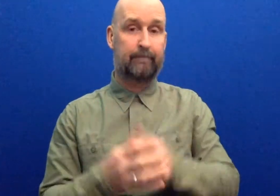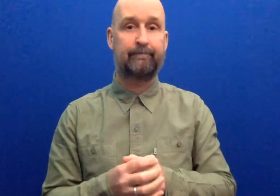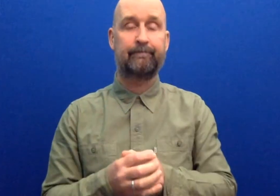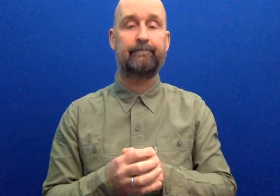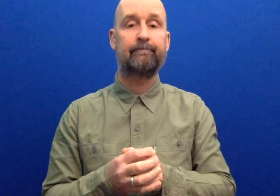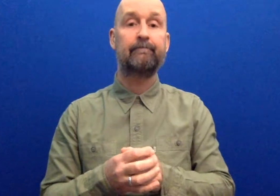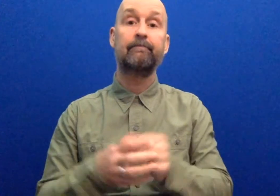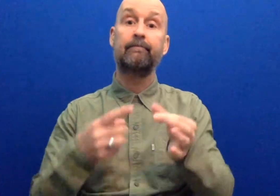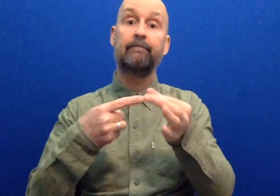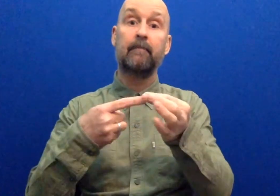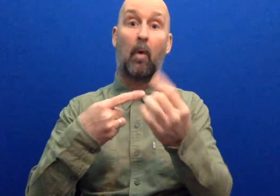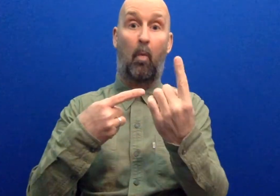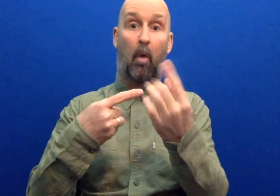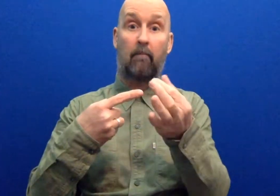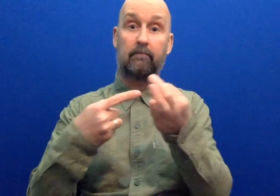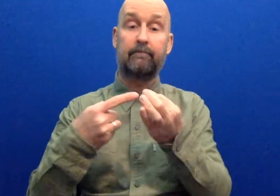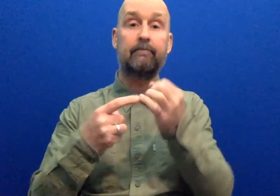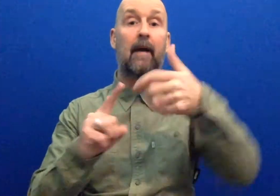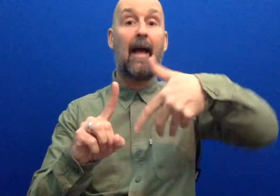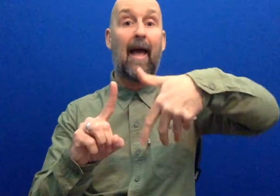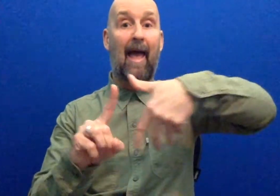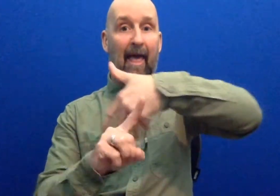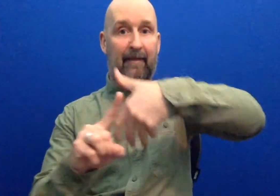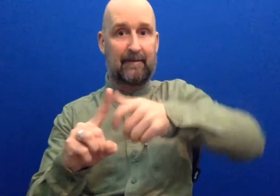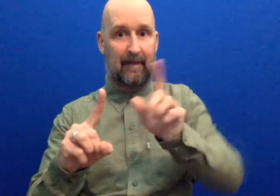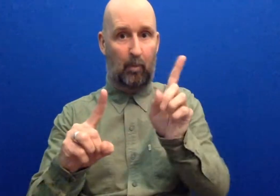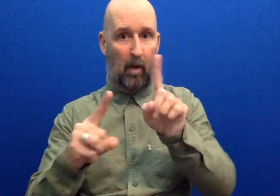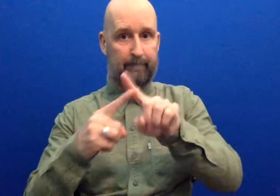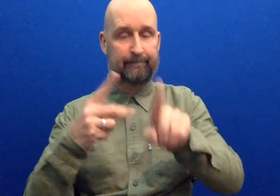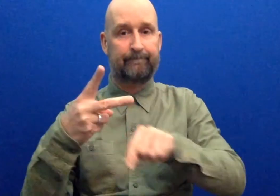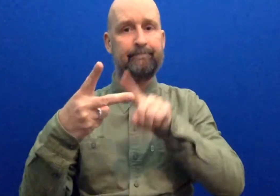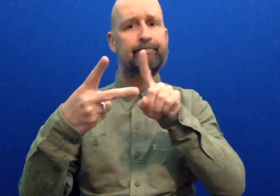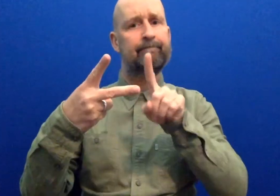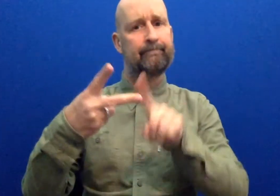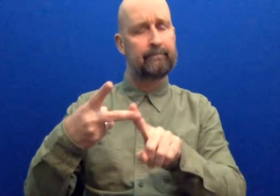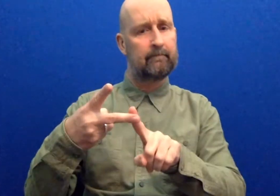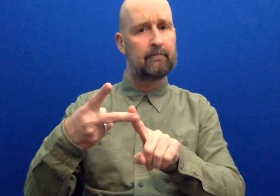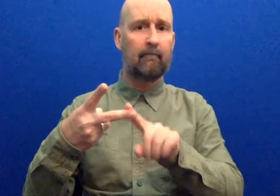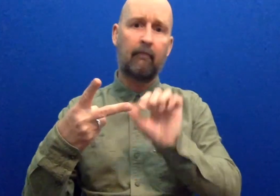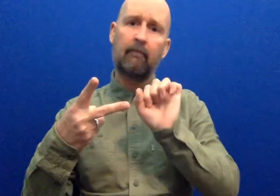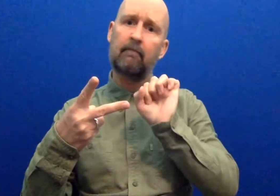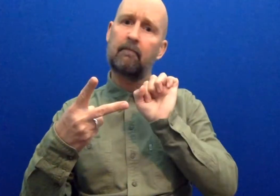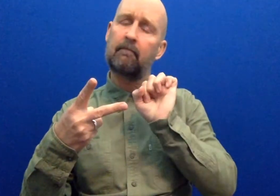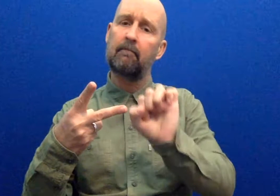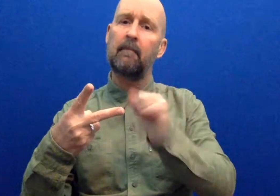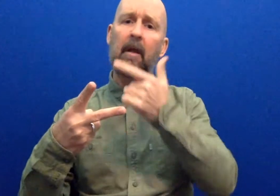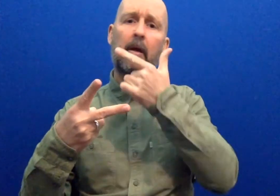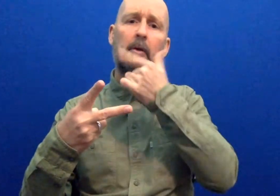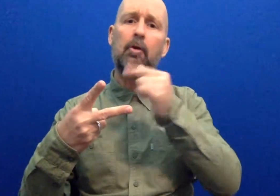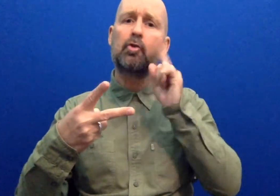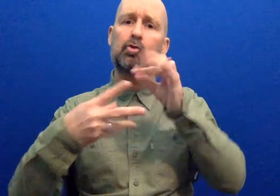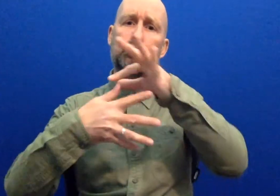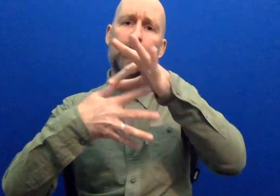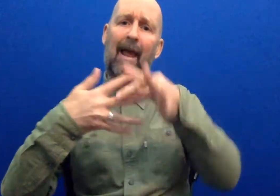What is your ethnicity? 2. What is your gender? 3.